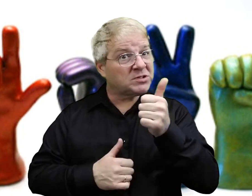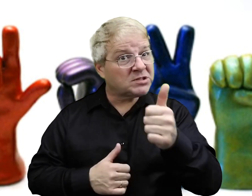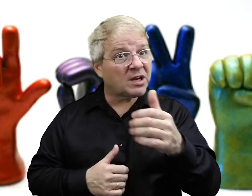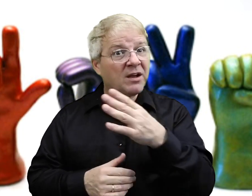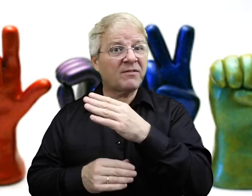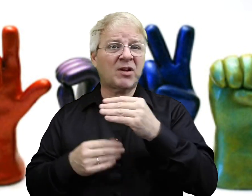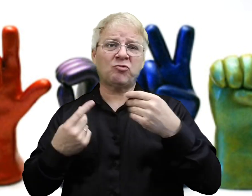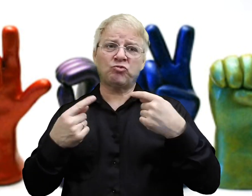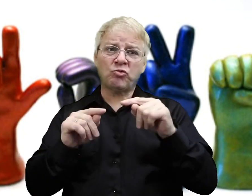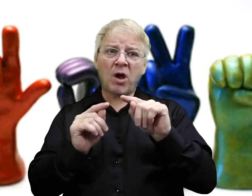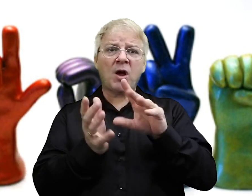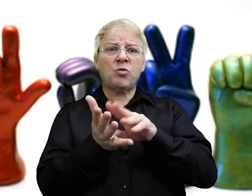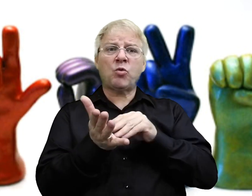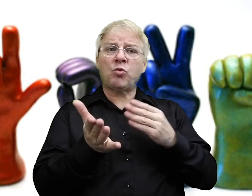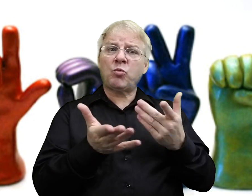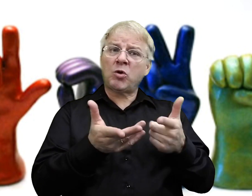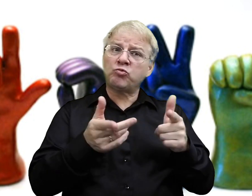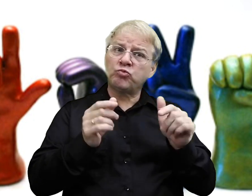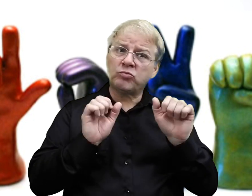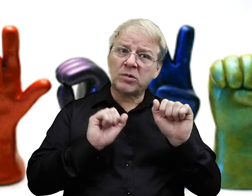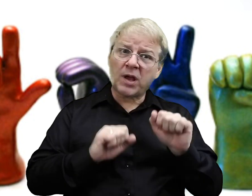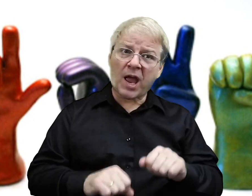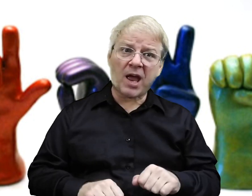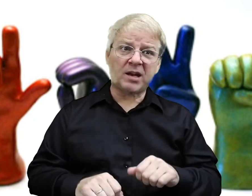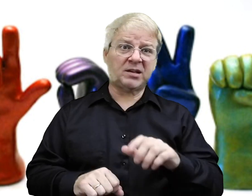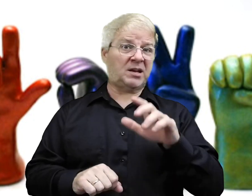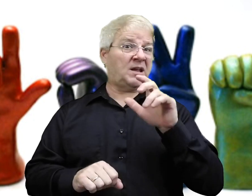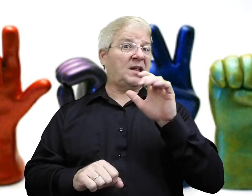And enjoy yourself. And try to learn what you can.